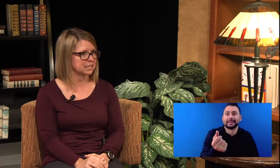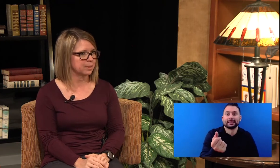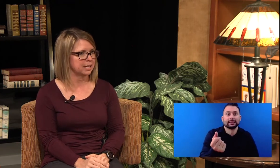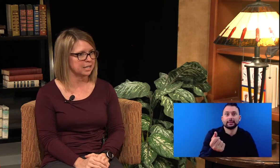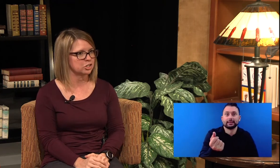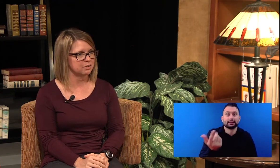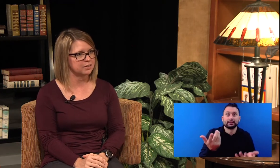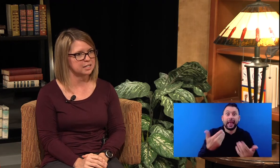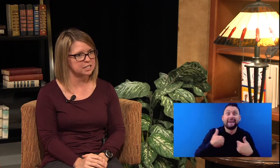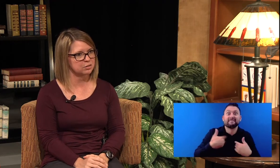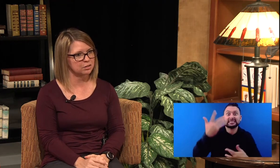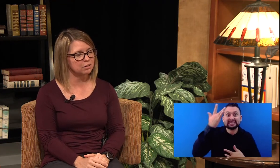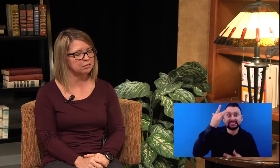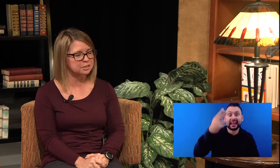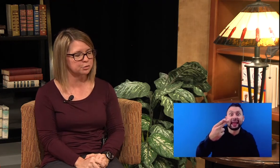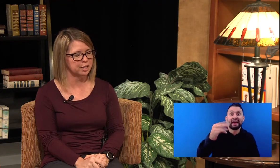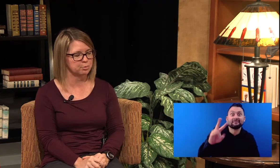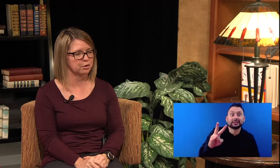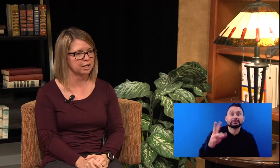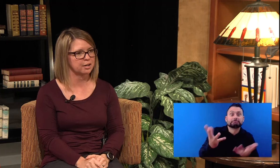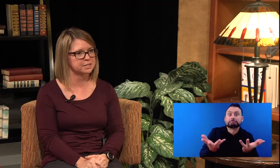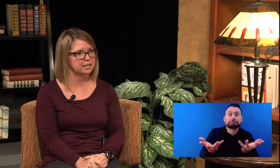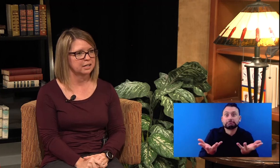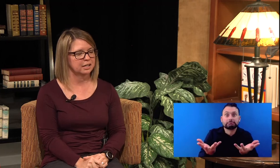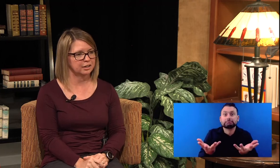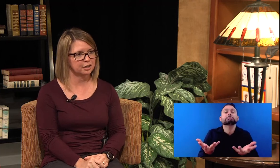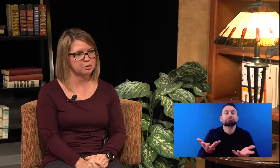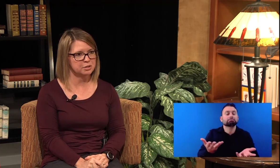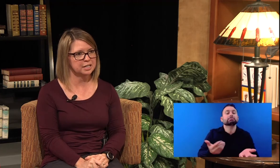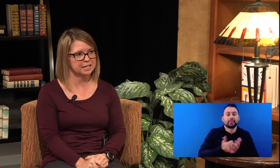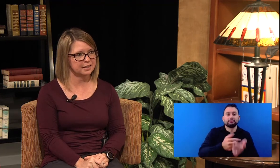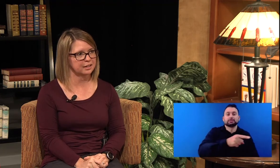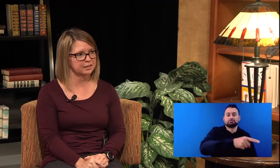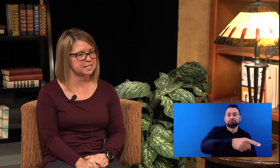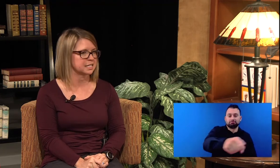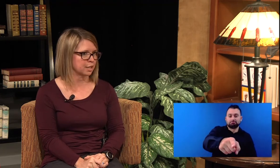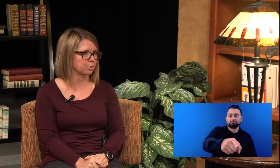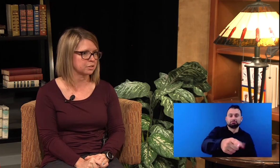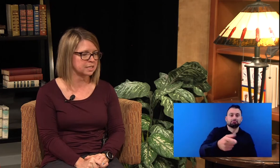by HIV. So there are some great programs in our community that can assist that person.